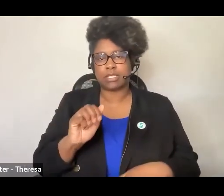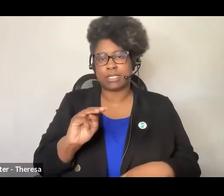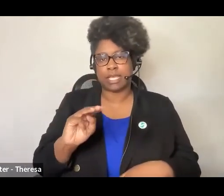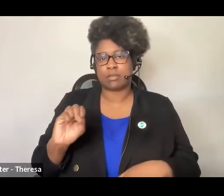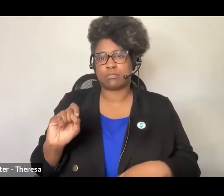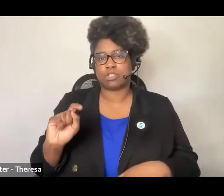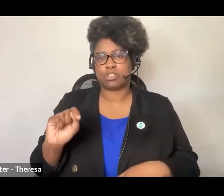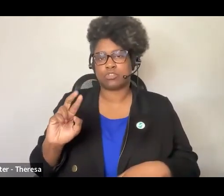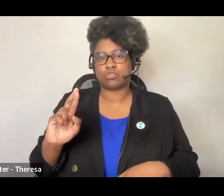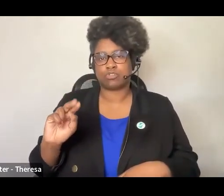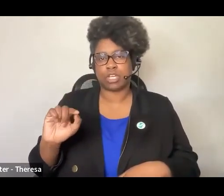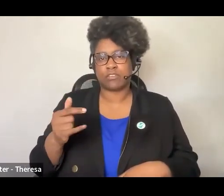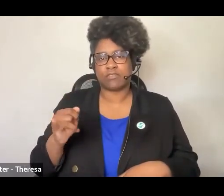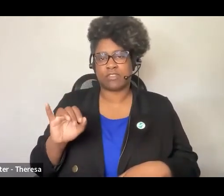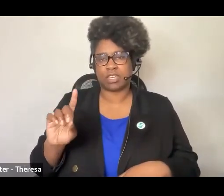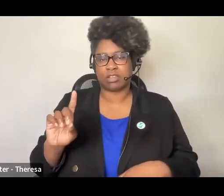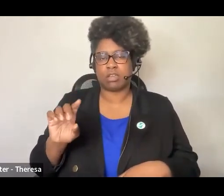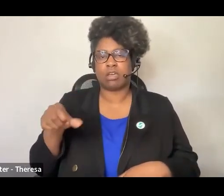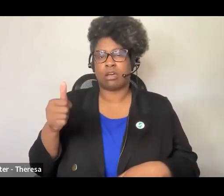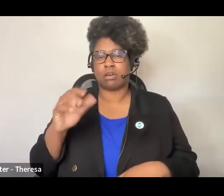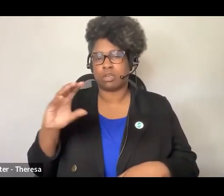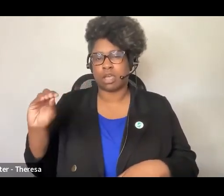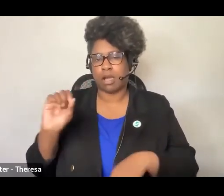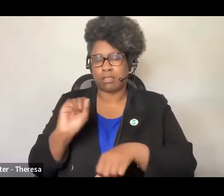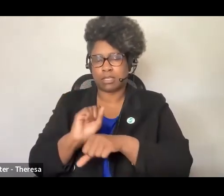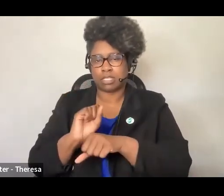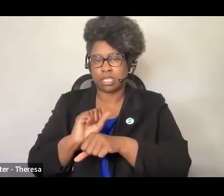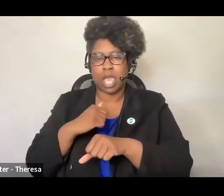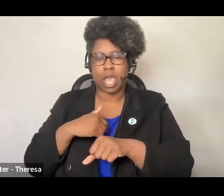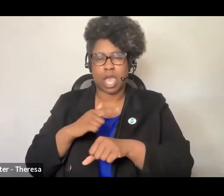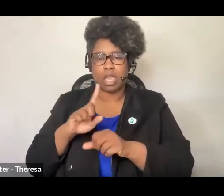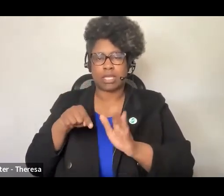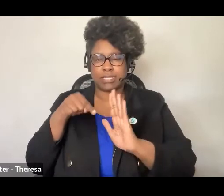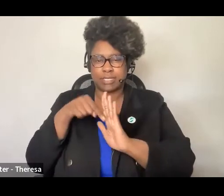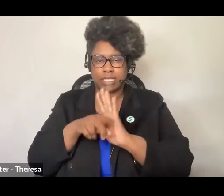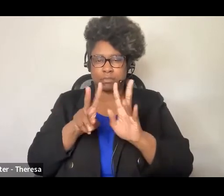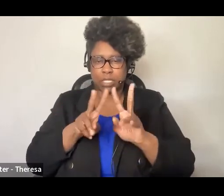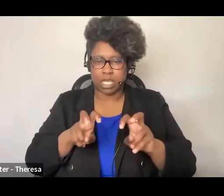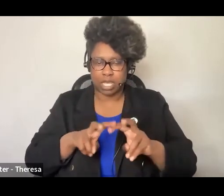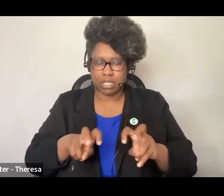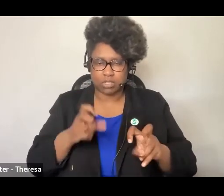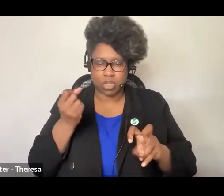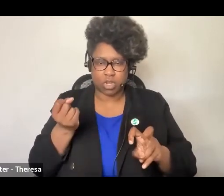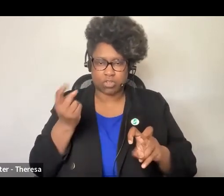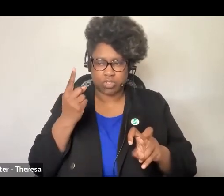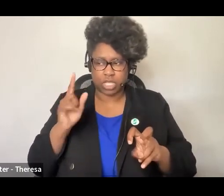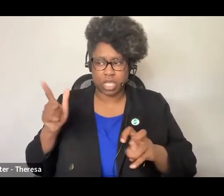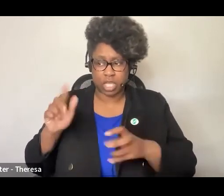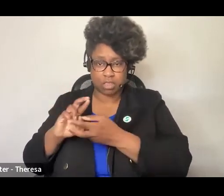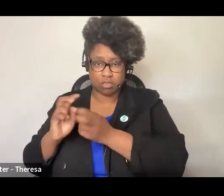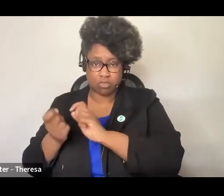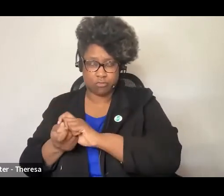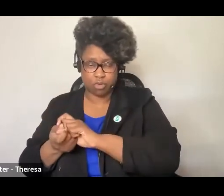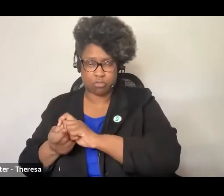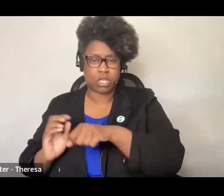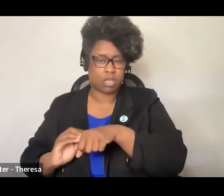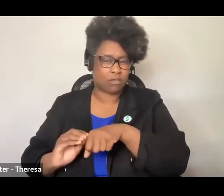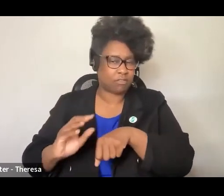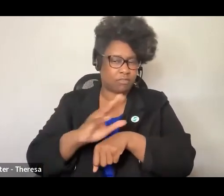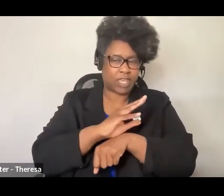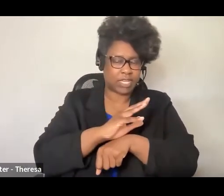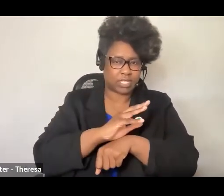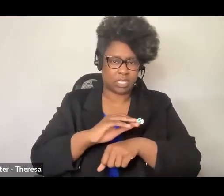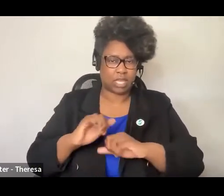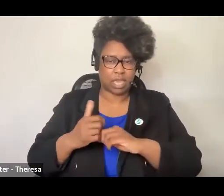other colleagues, I had the opportunity to do a deep dive into understanding the implementation and effects of these reforms, examining what they meant for daily life in